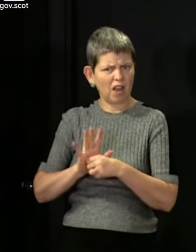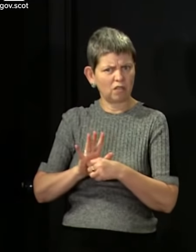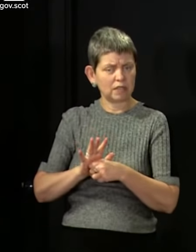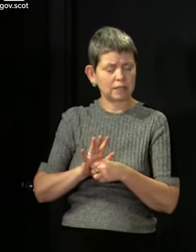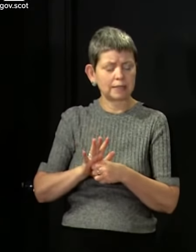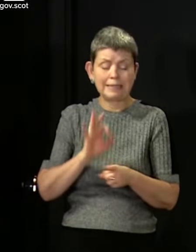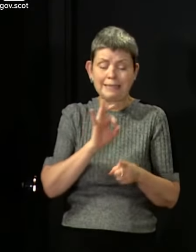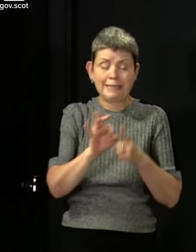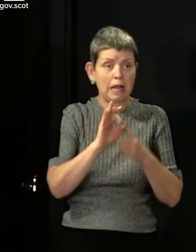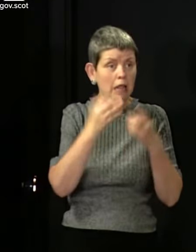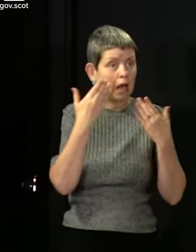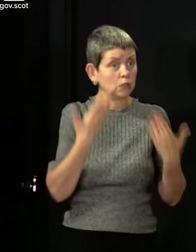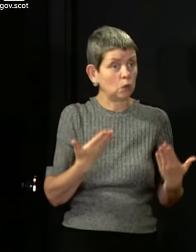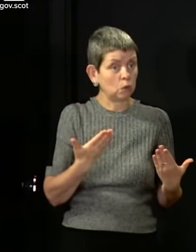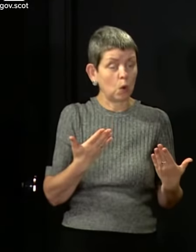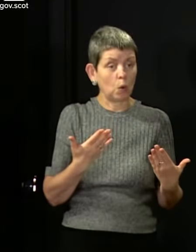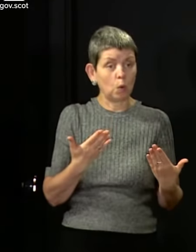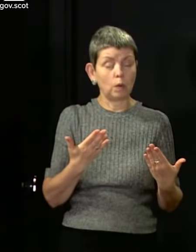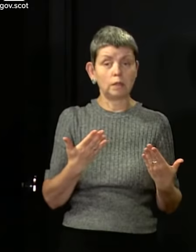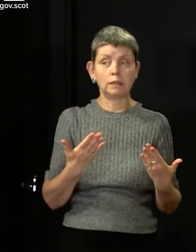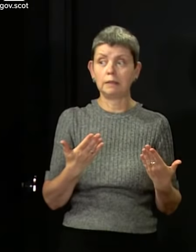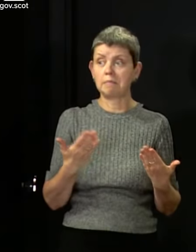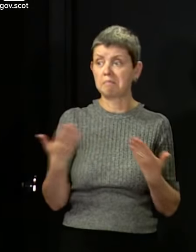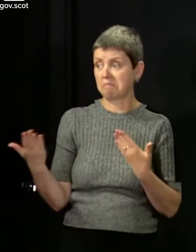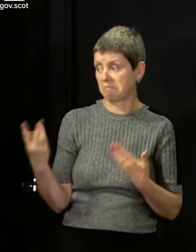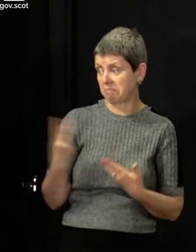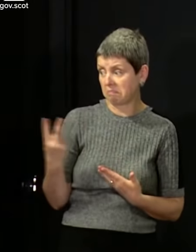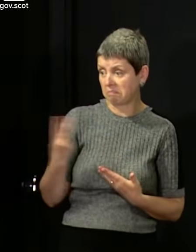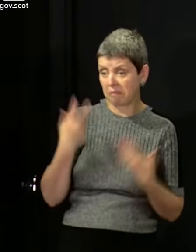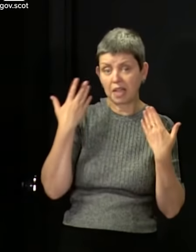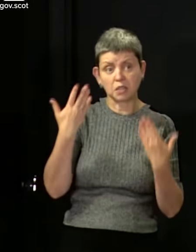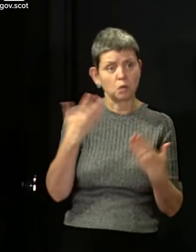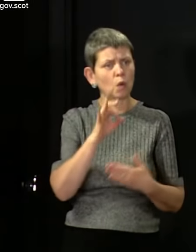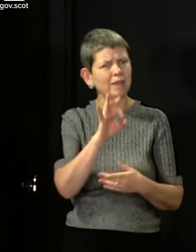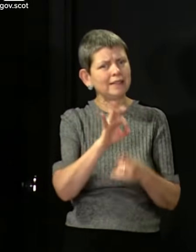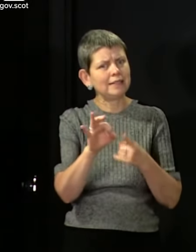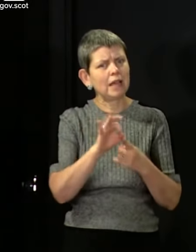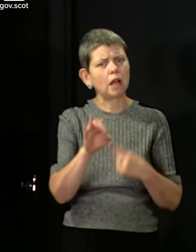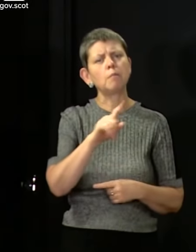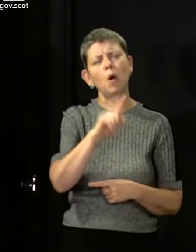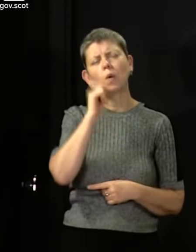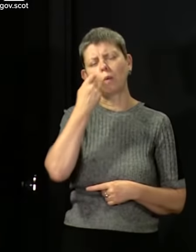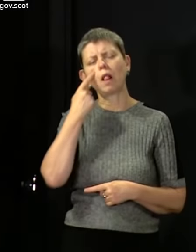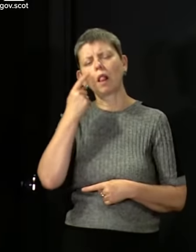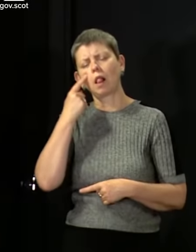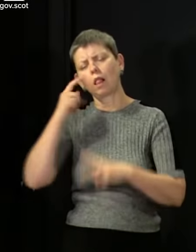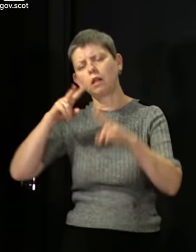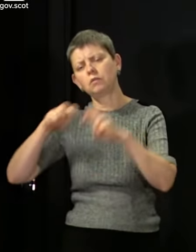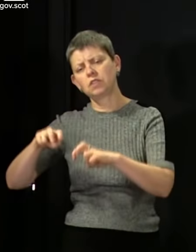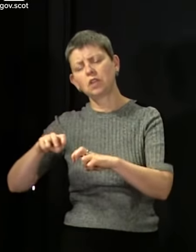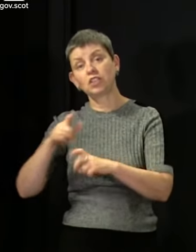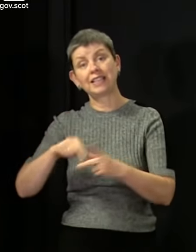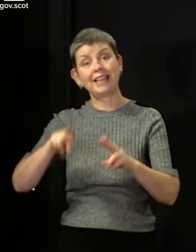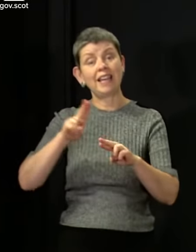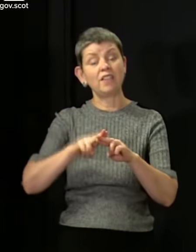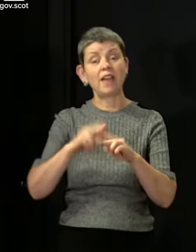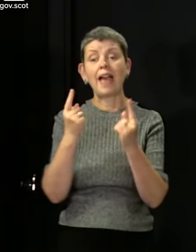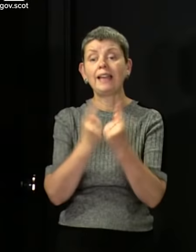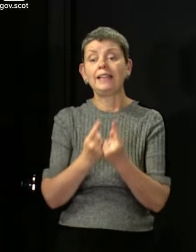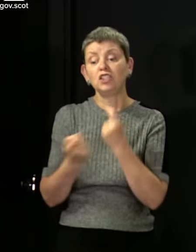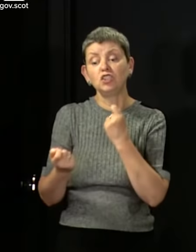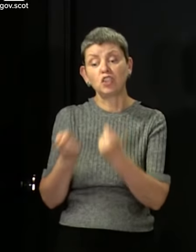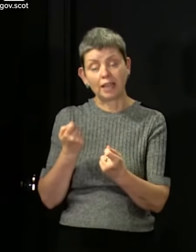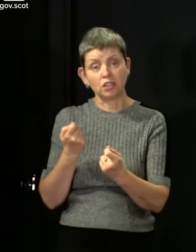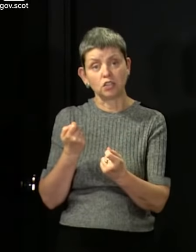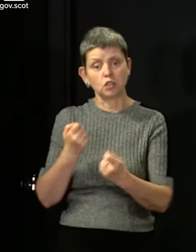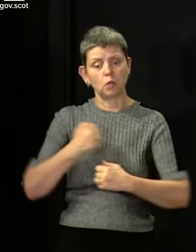of that. I don't know if it's something – I don't think either of us know the detail of that right now. But we will go away and look at it. And if there's any change to